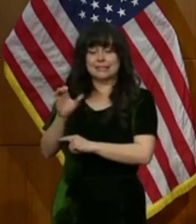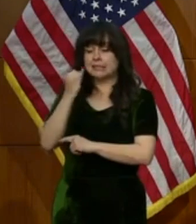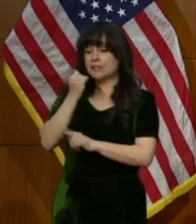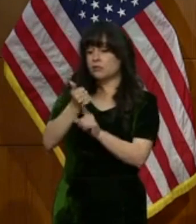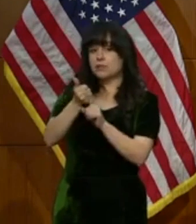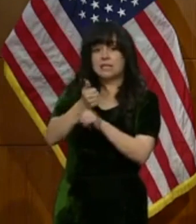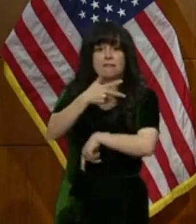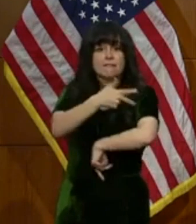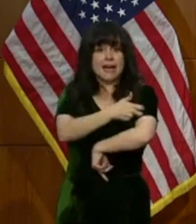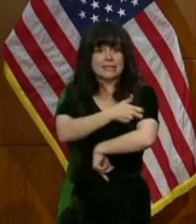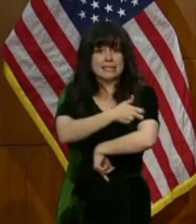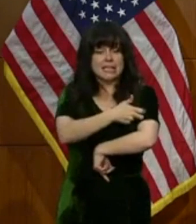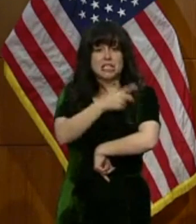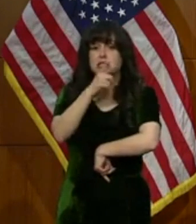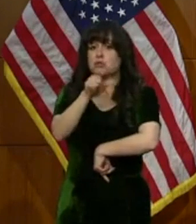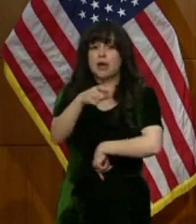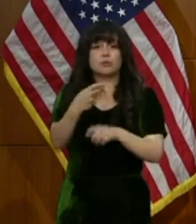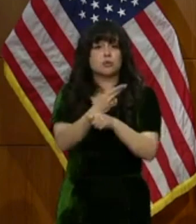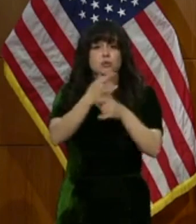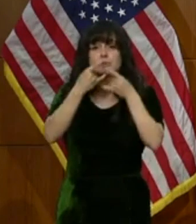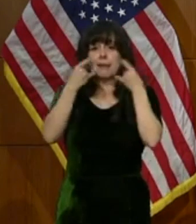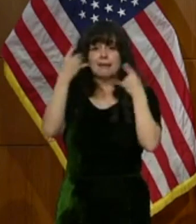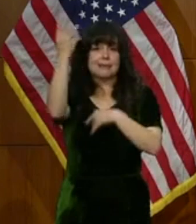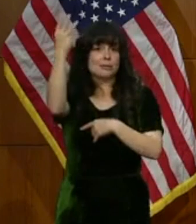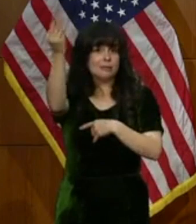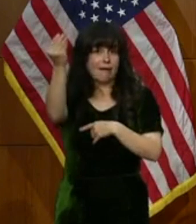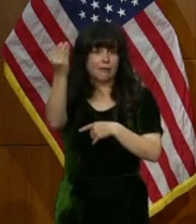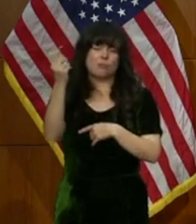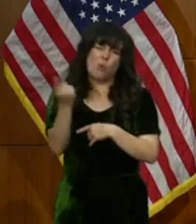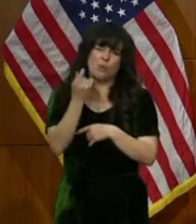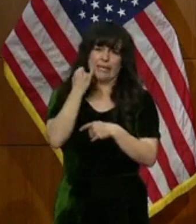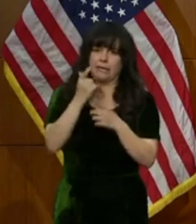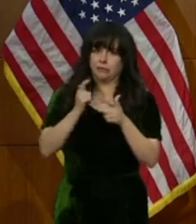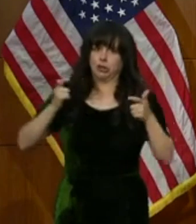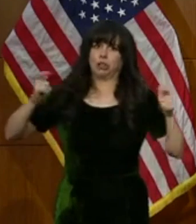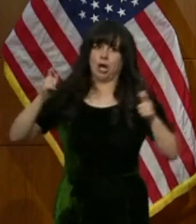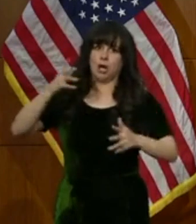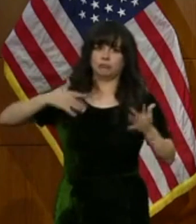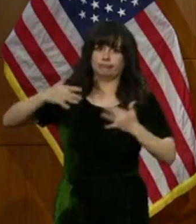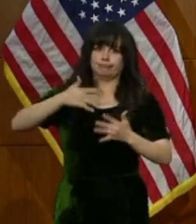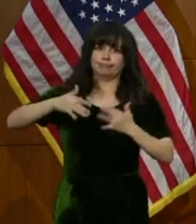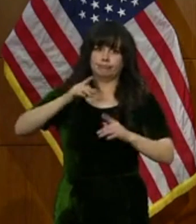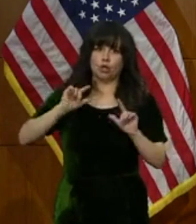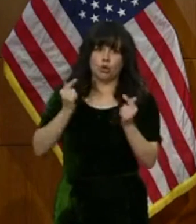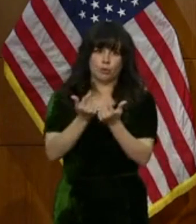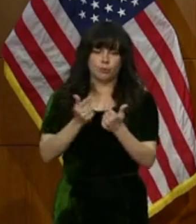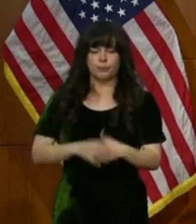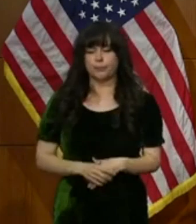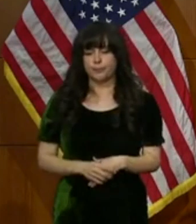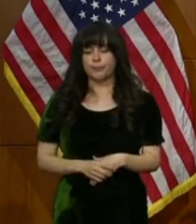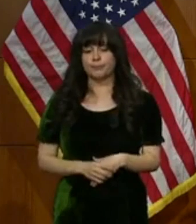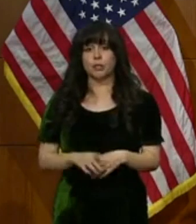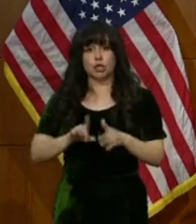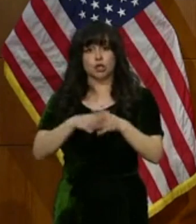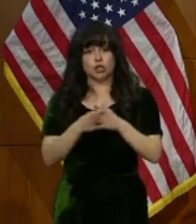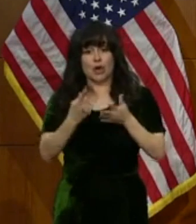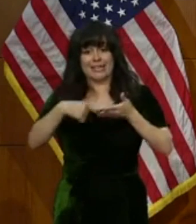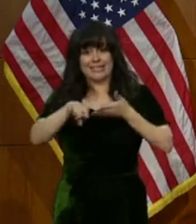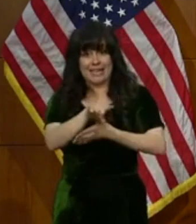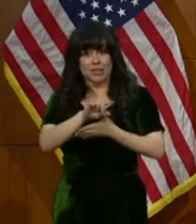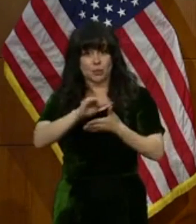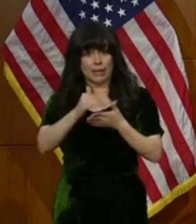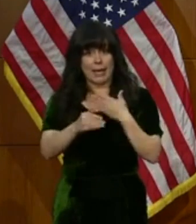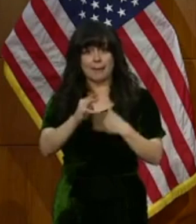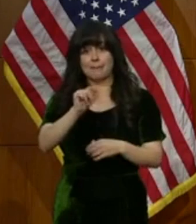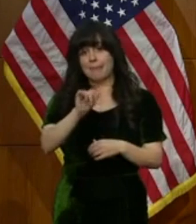mask outside unless they're in a crowd. Starting May the 15th next weekend, we're planning to relax a